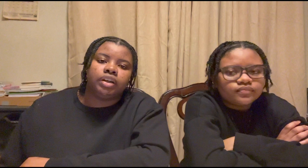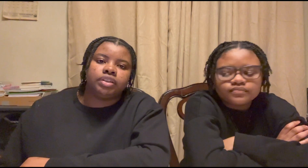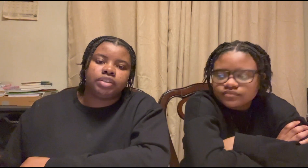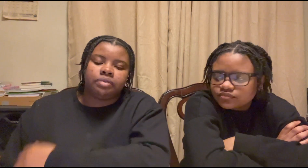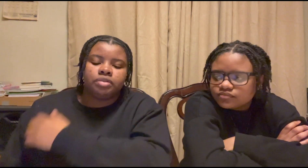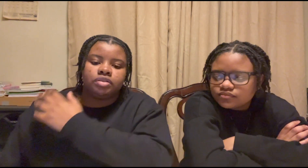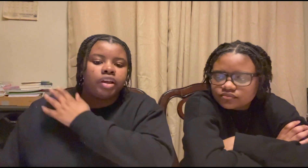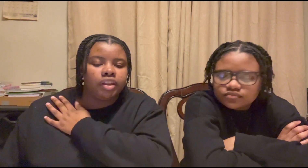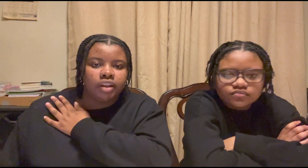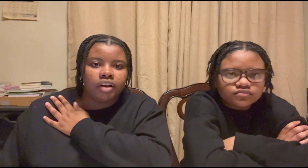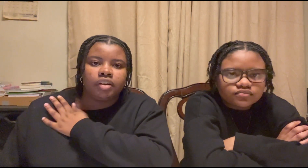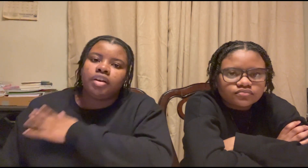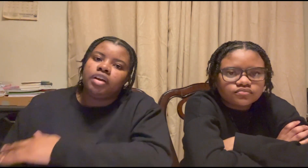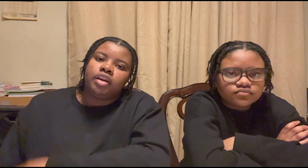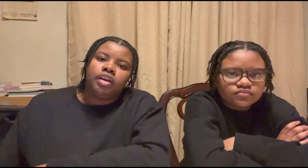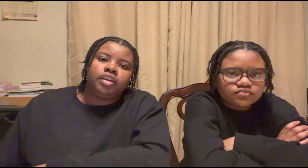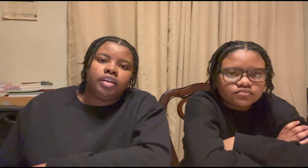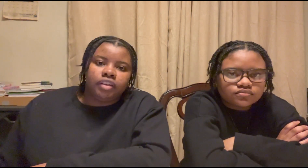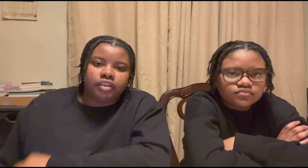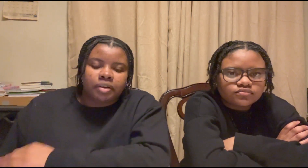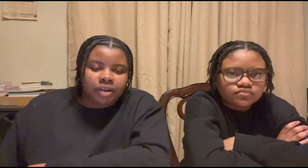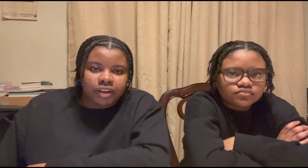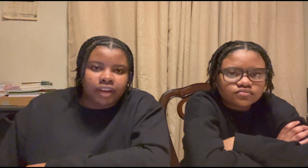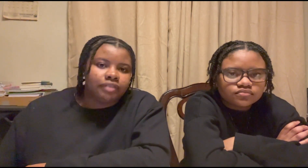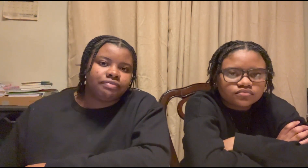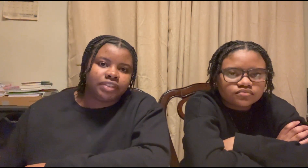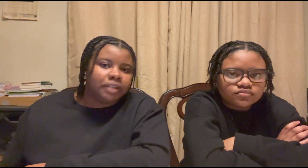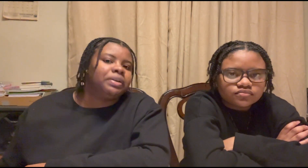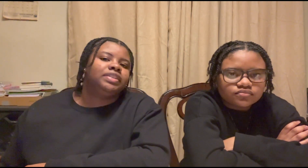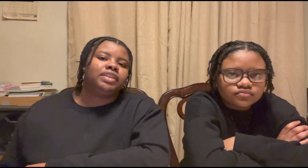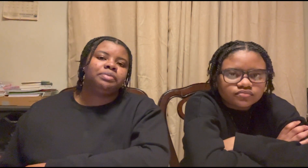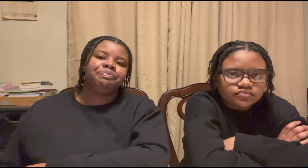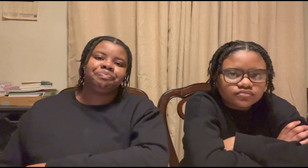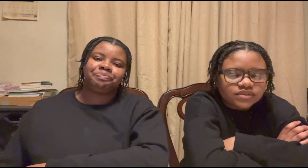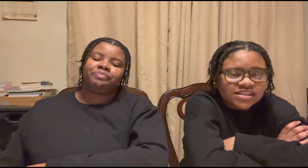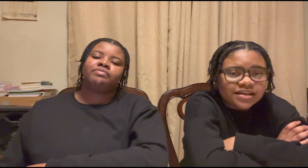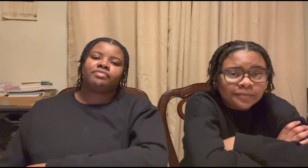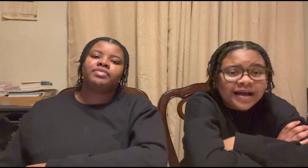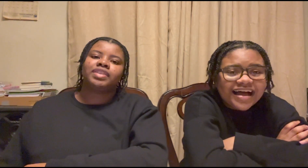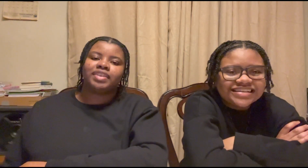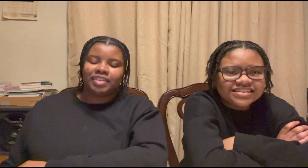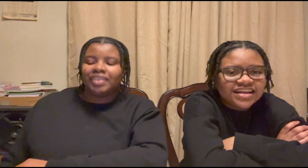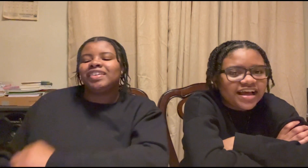guys i'm just getting there getting there day by day step by step step by step